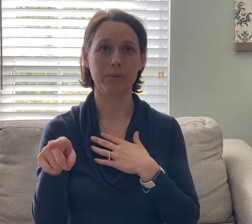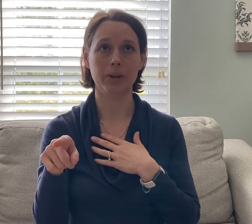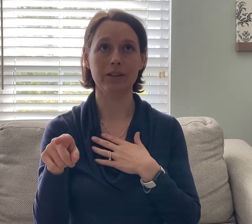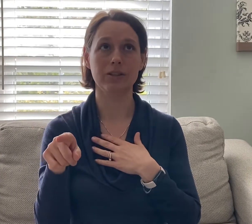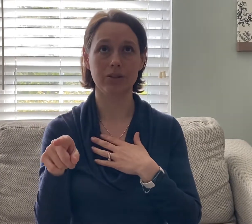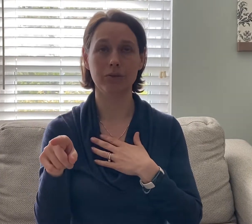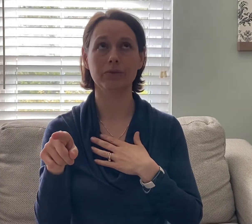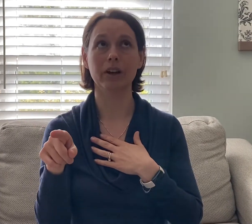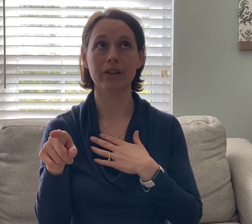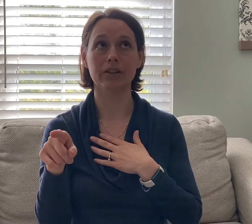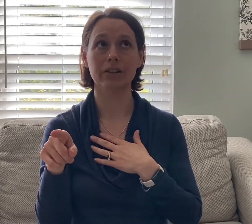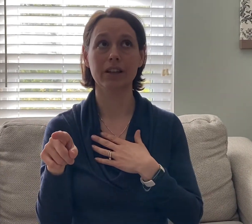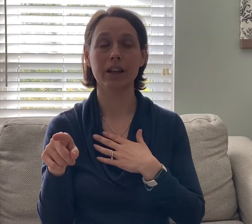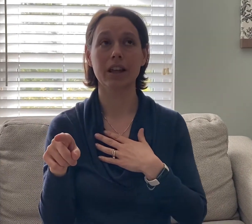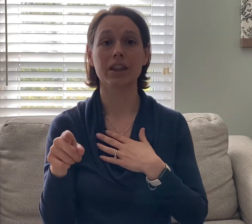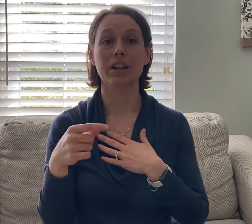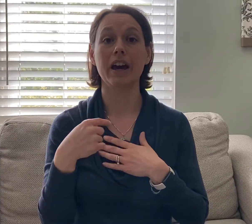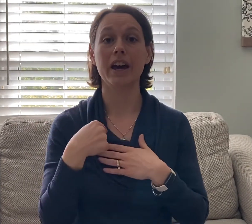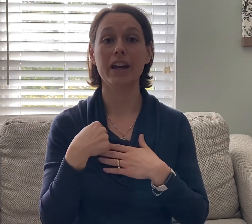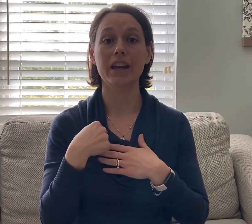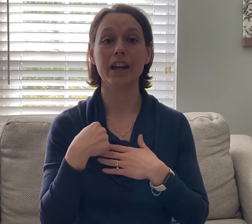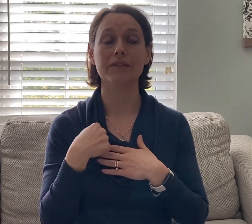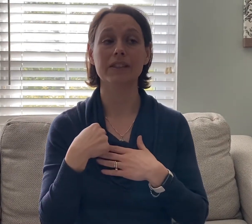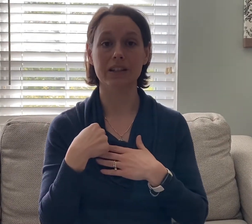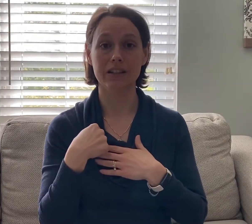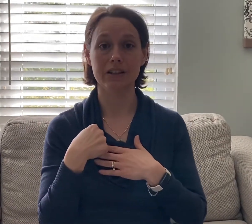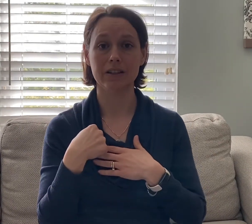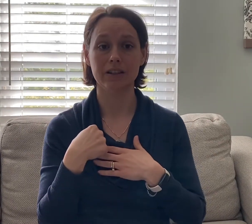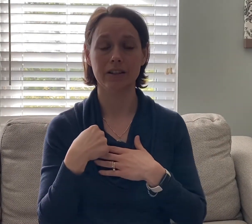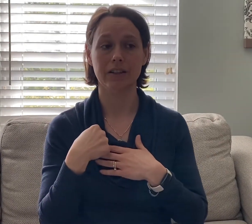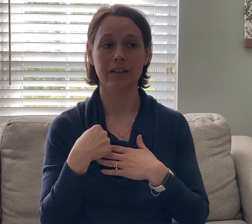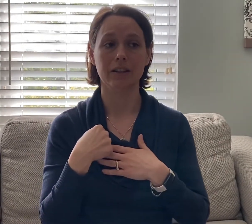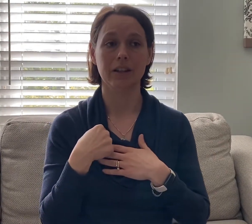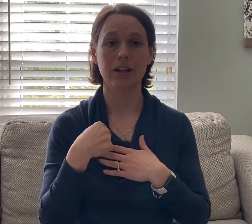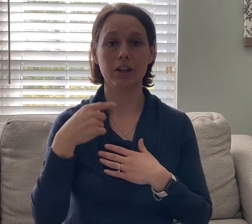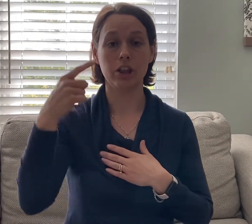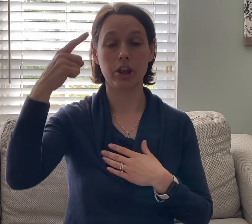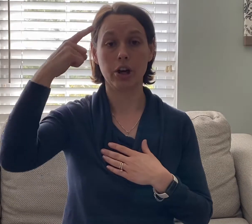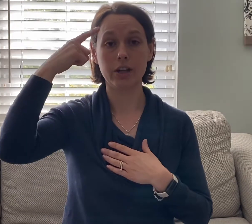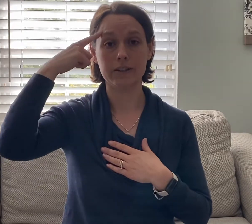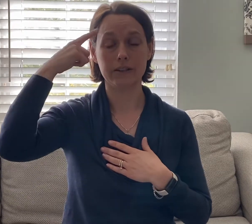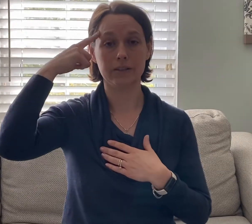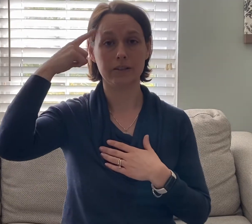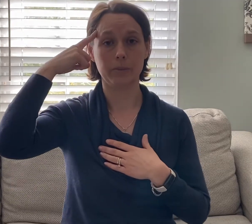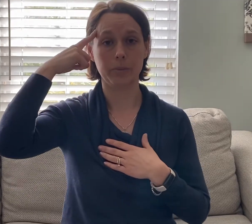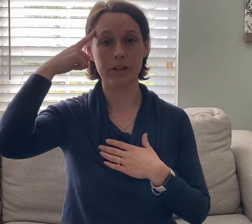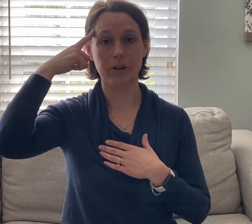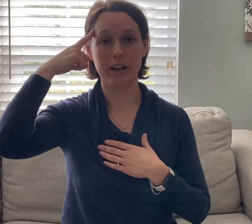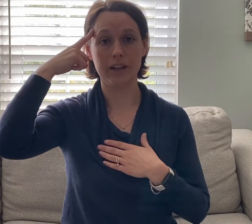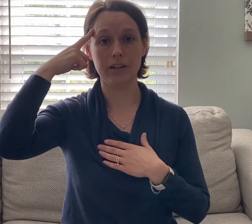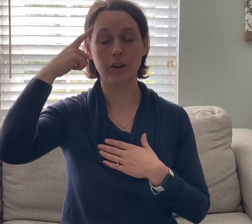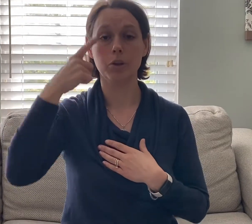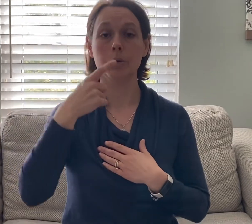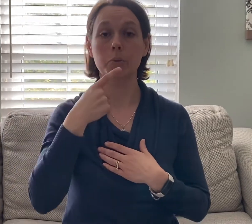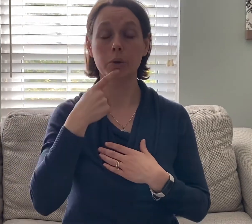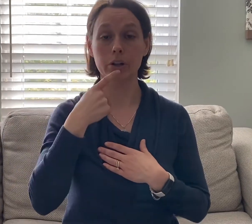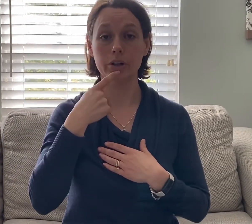point to you father that I have sinned in thought we point to our head word